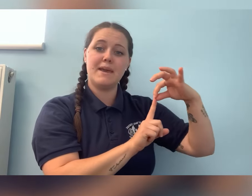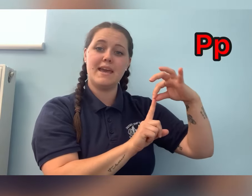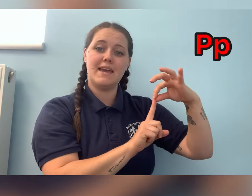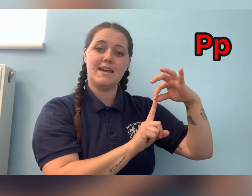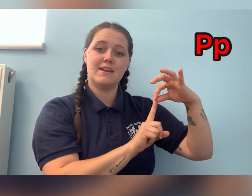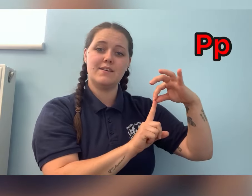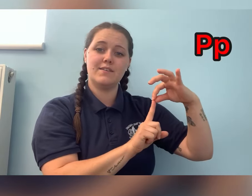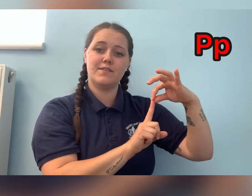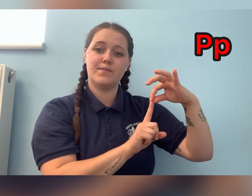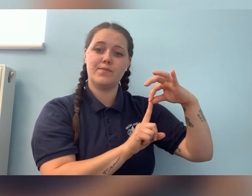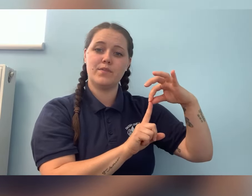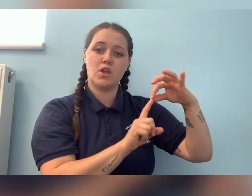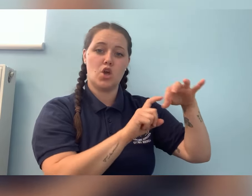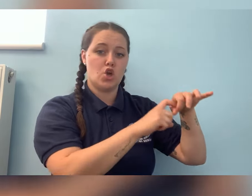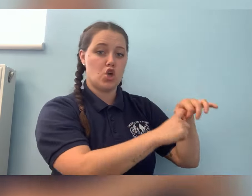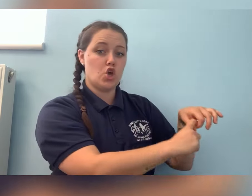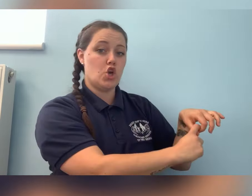P, Q,